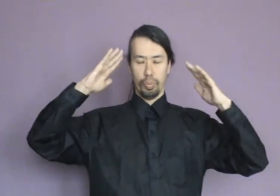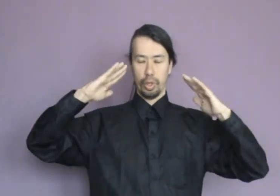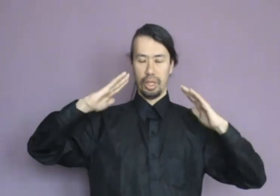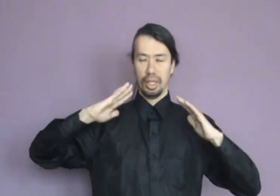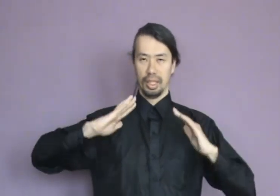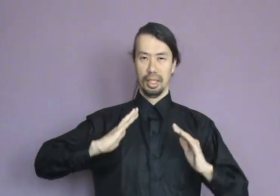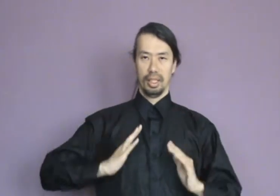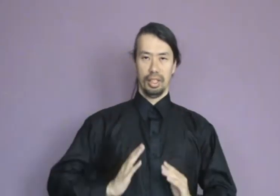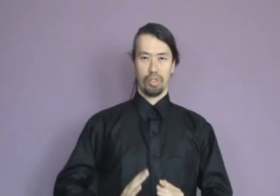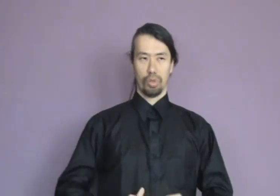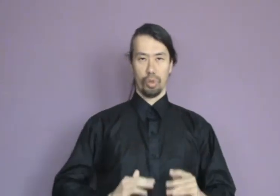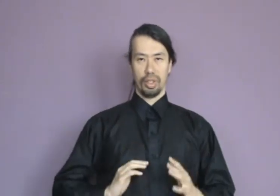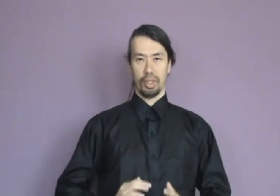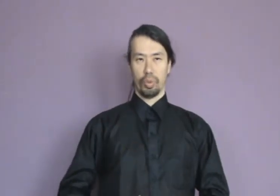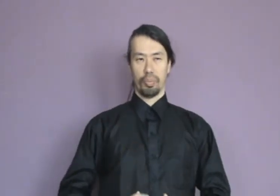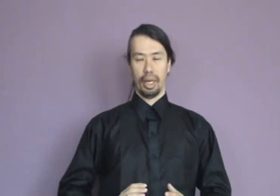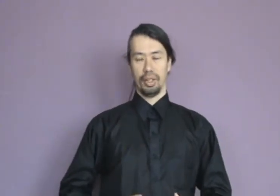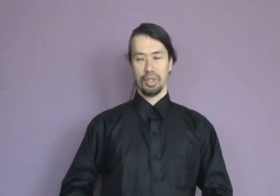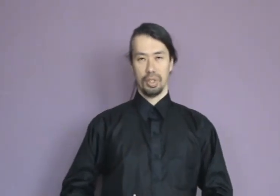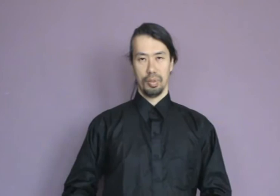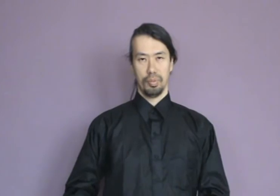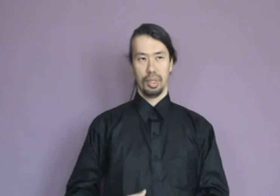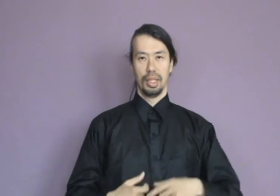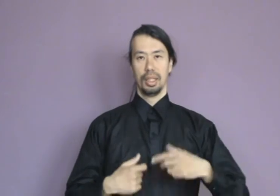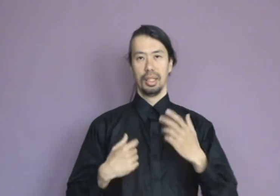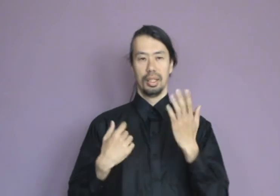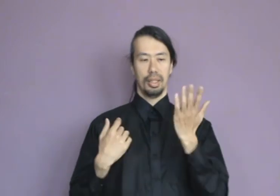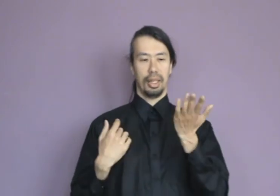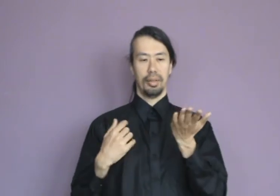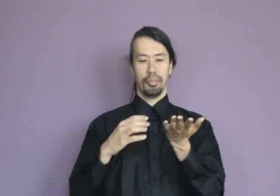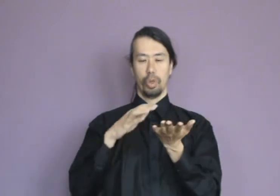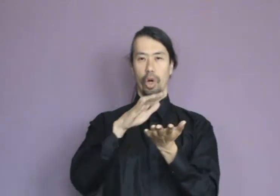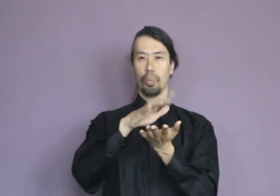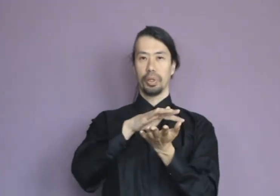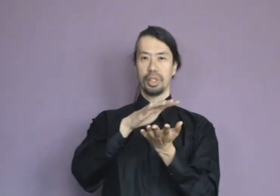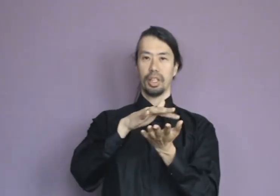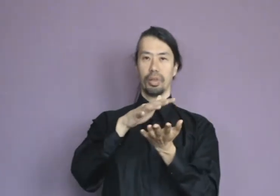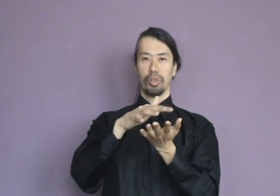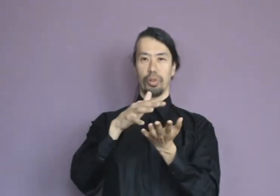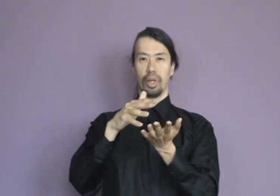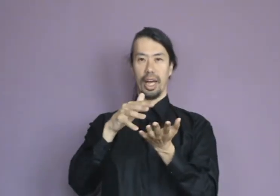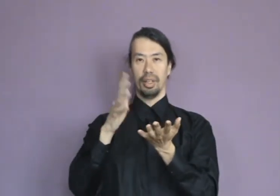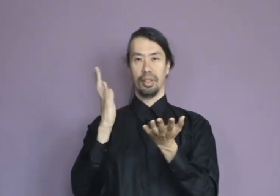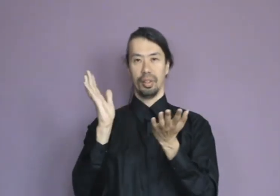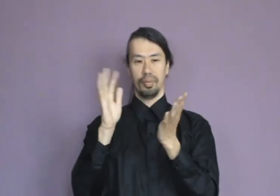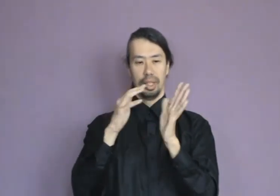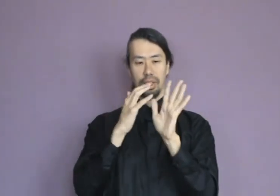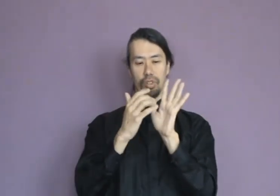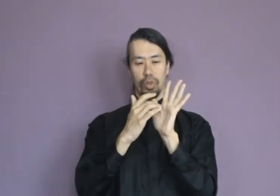body is stored in that one place. Then you open the chakras of your hands, then